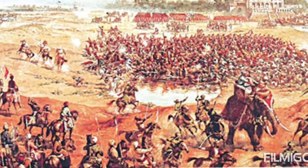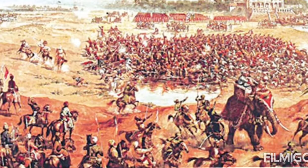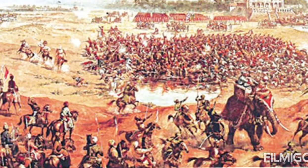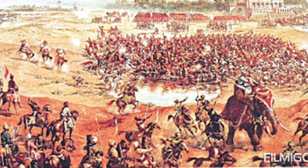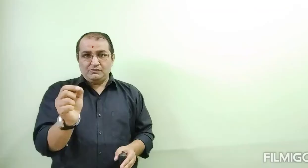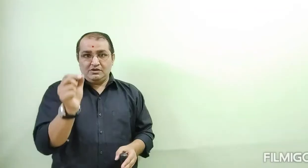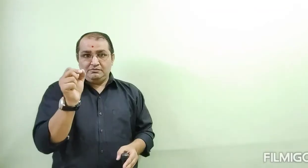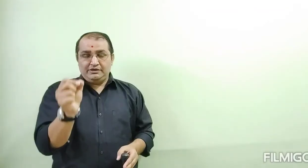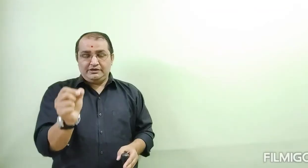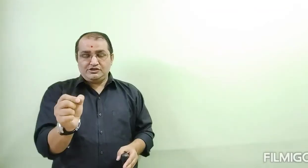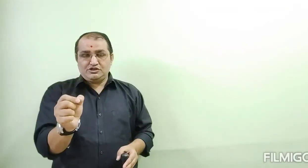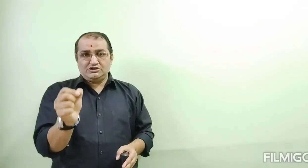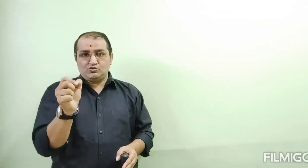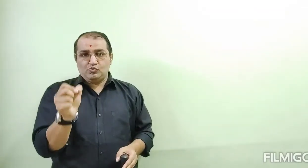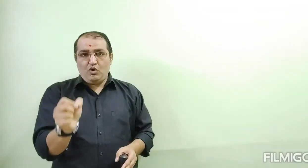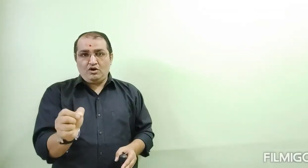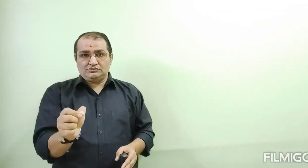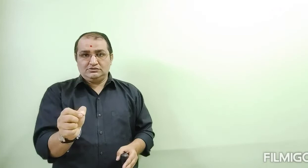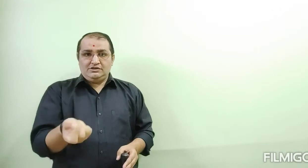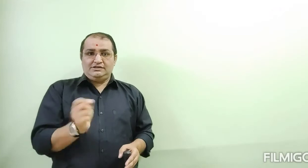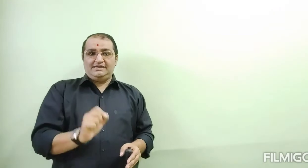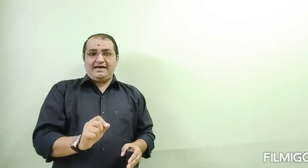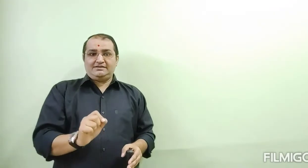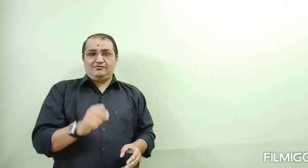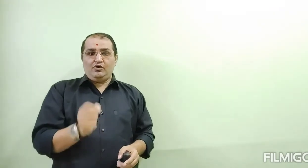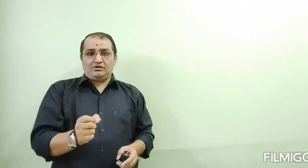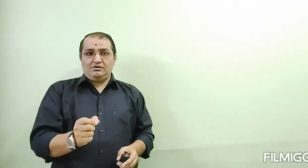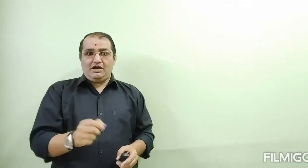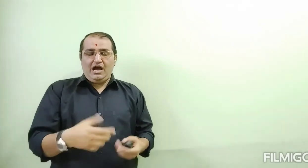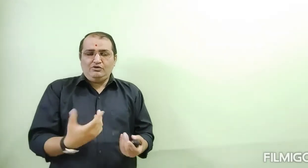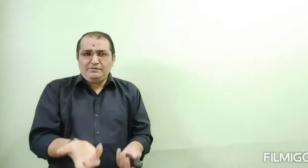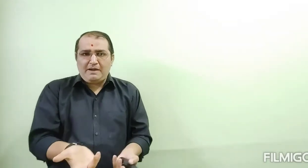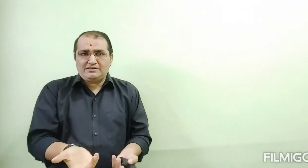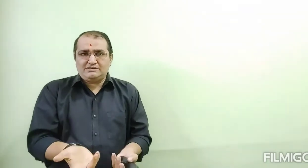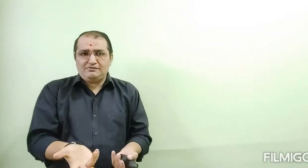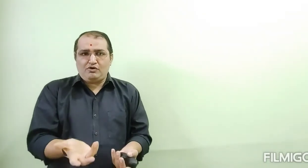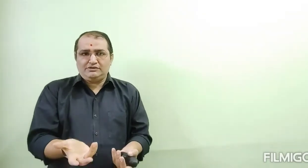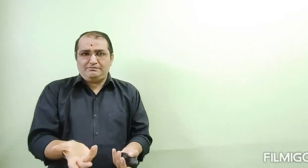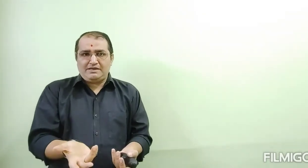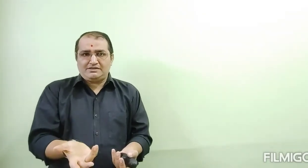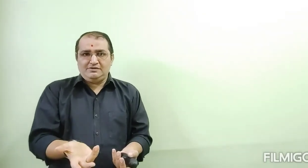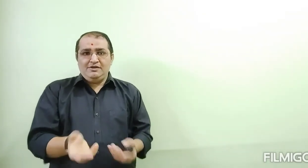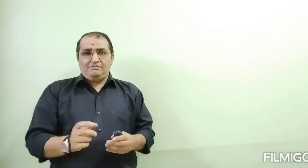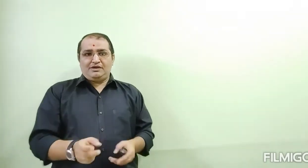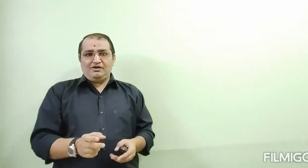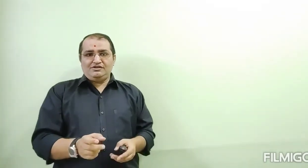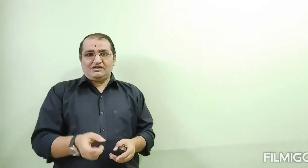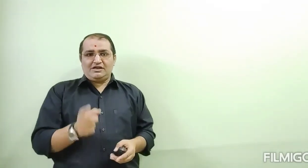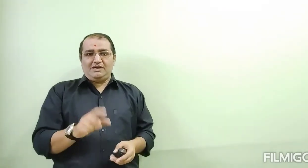day, Britishers won that war. How they won that battle? Because the commander